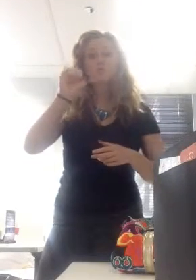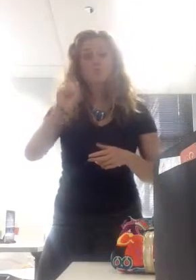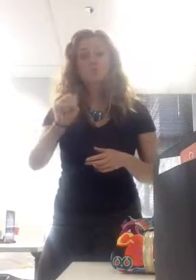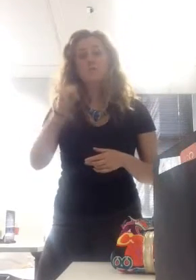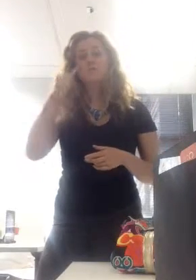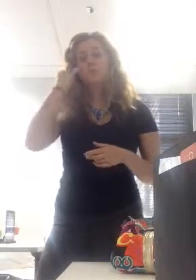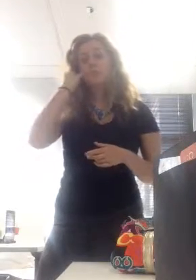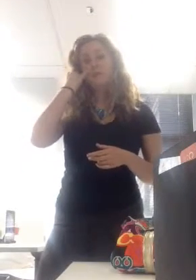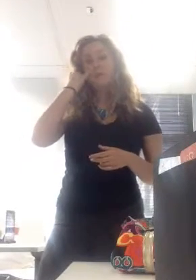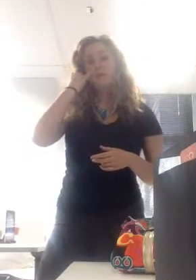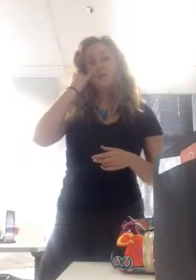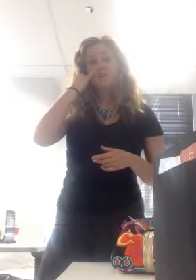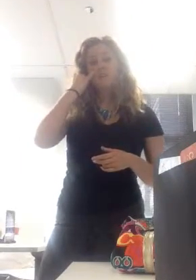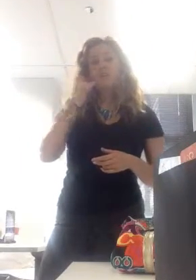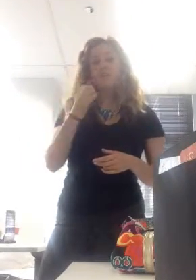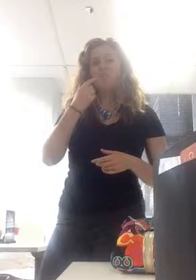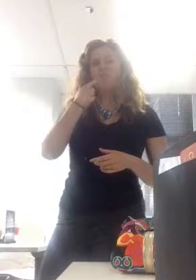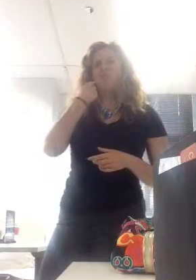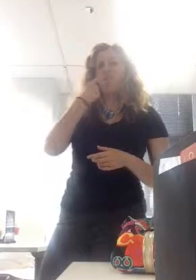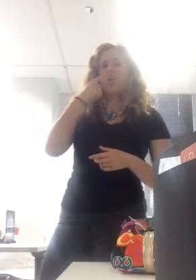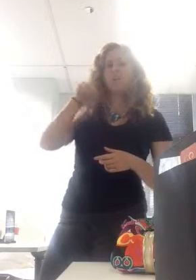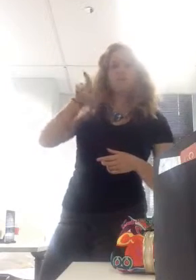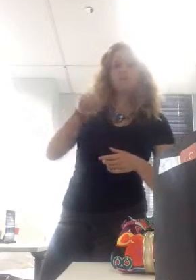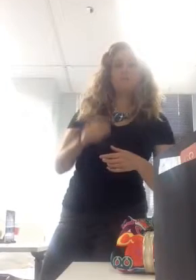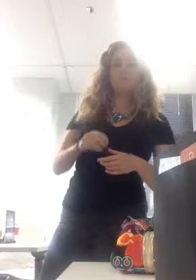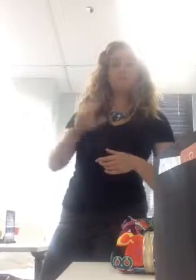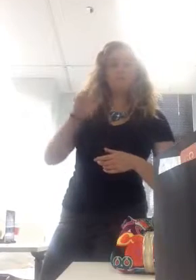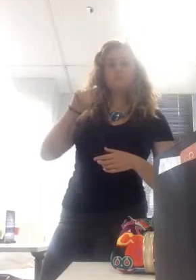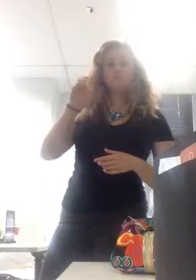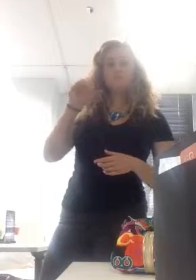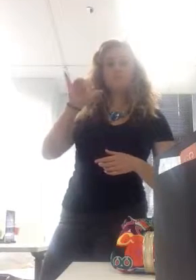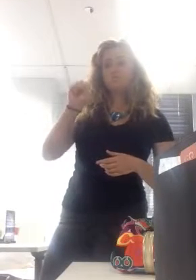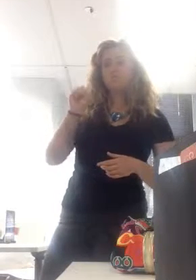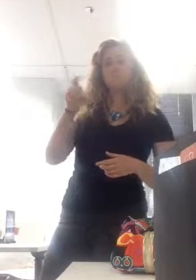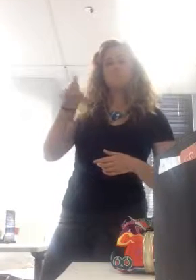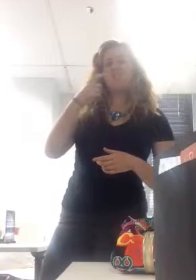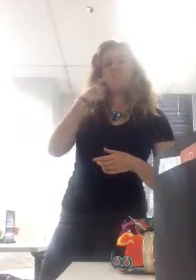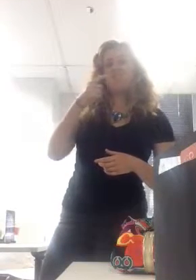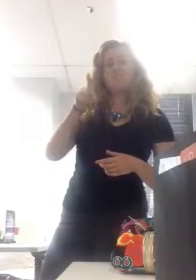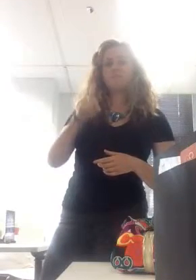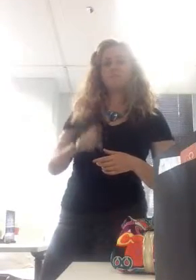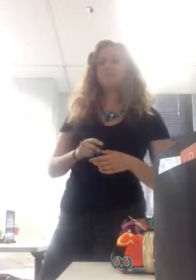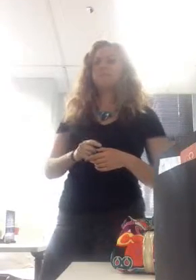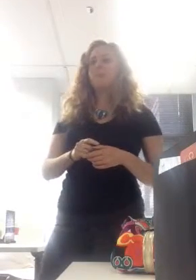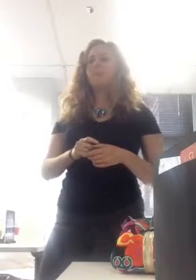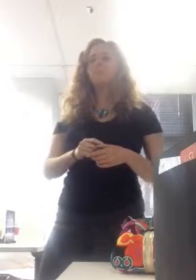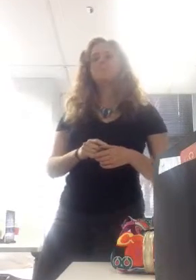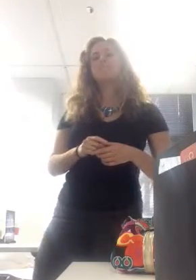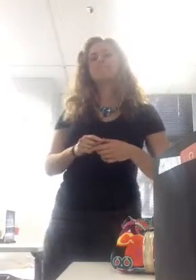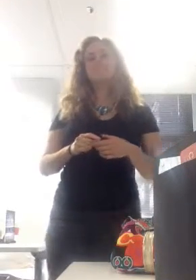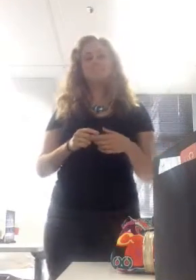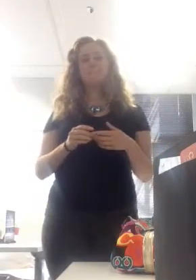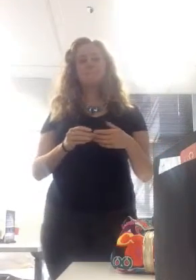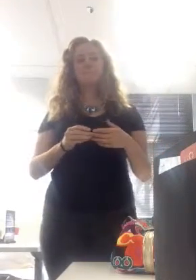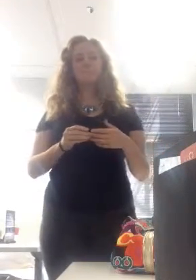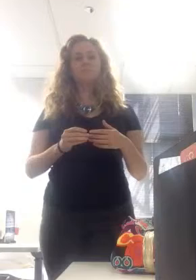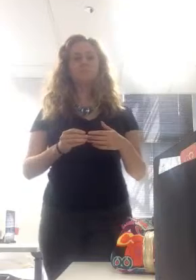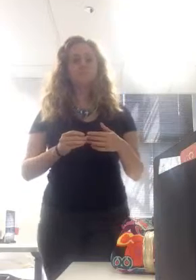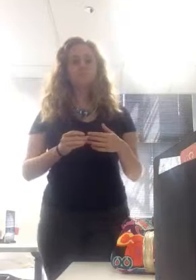you what you can make and what you can't make, the market tells you what you can make and what you can't make, by either buying your product or selling